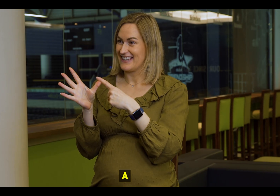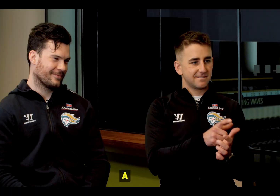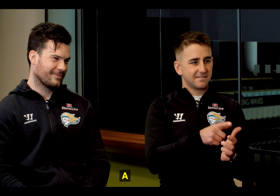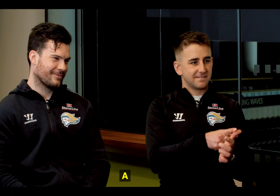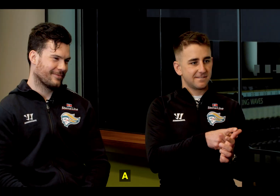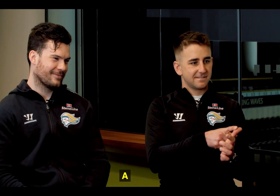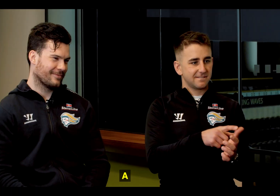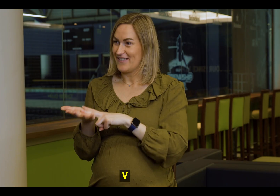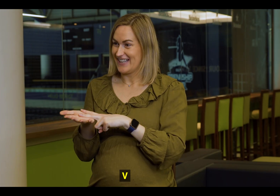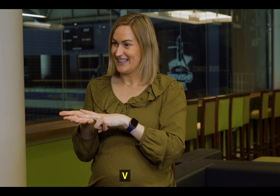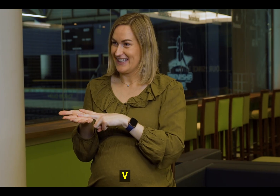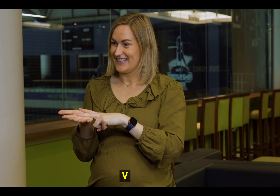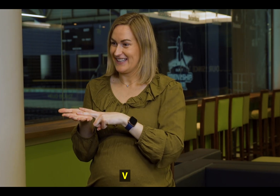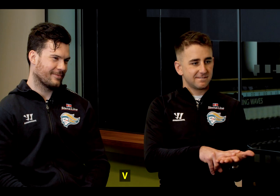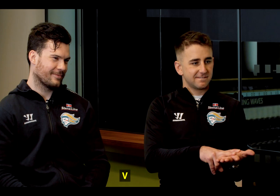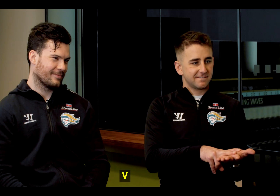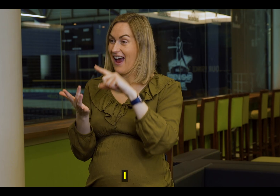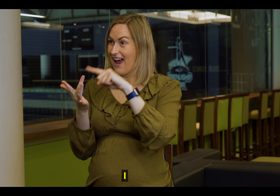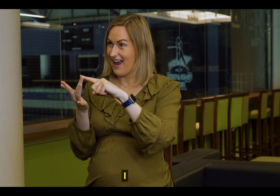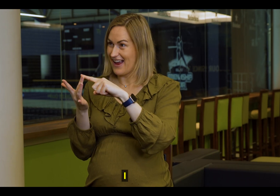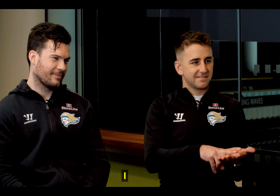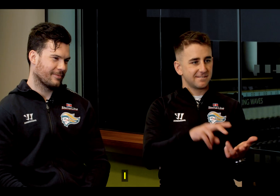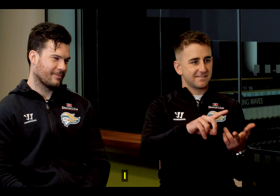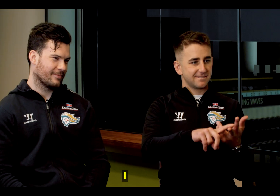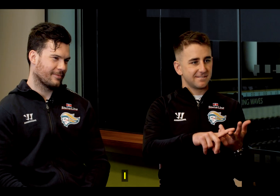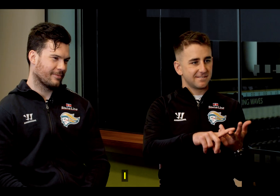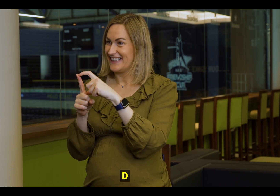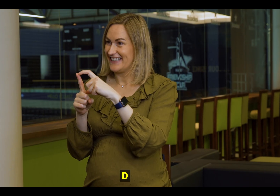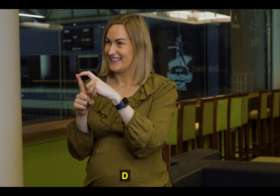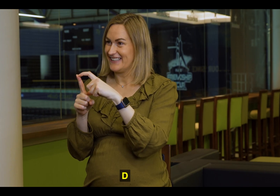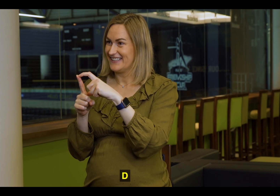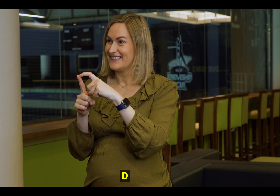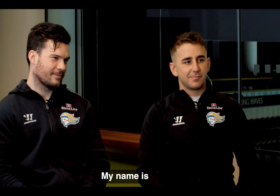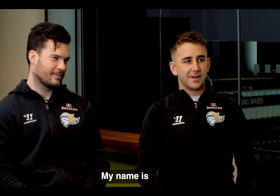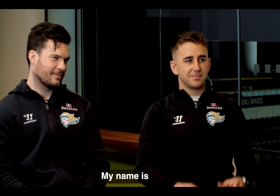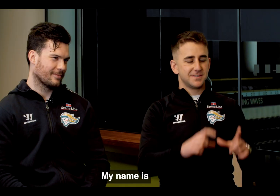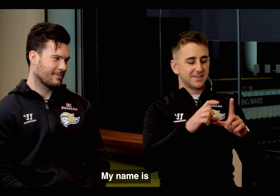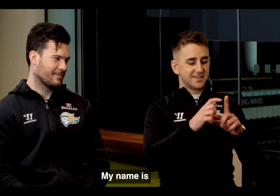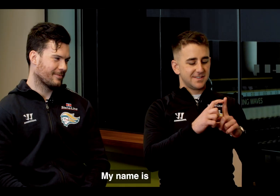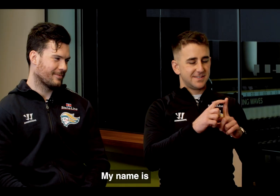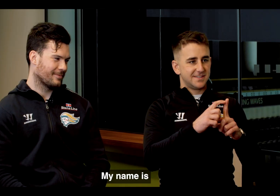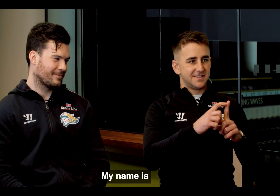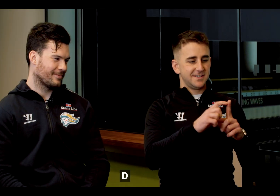-V-I-D. My name is D